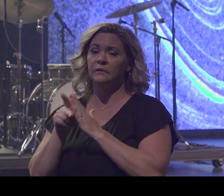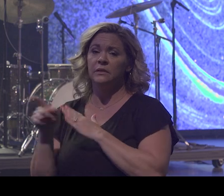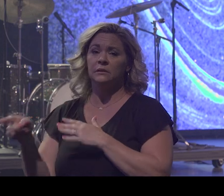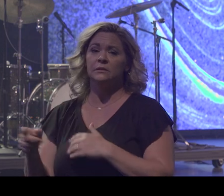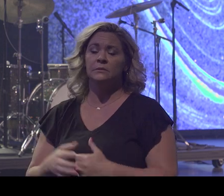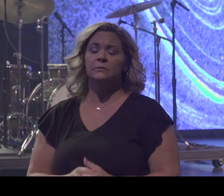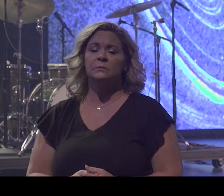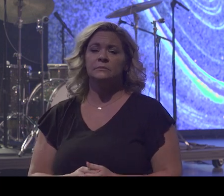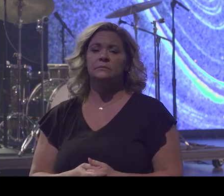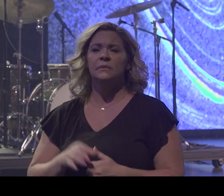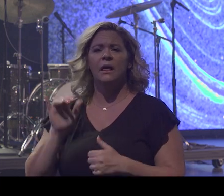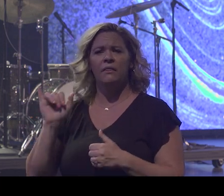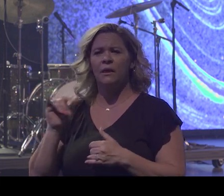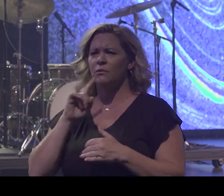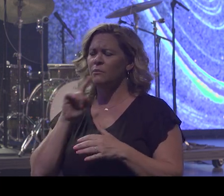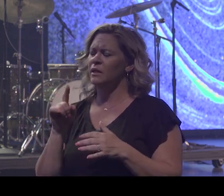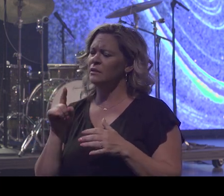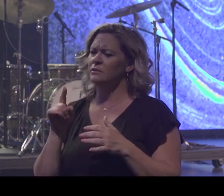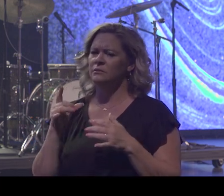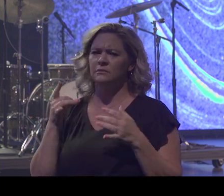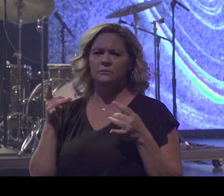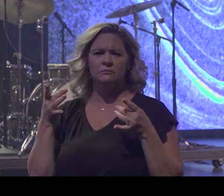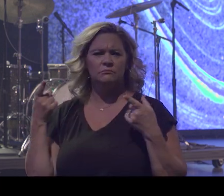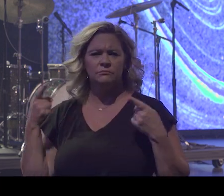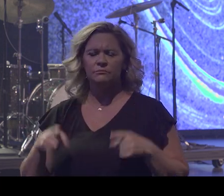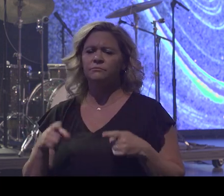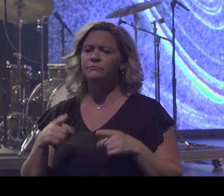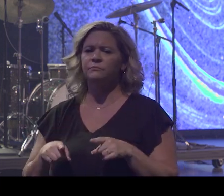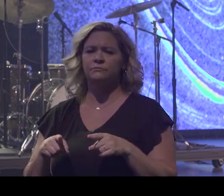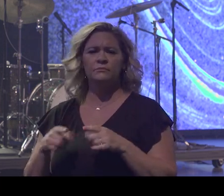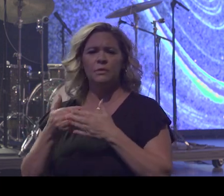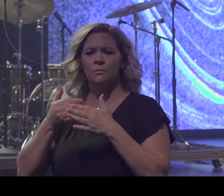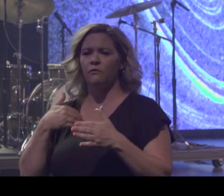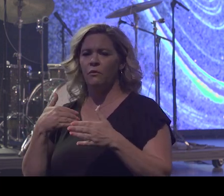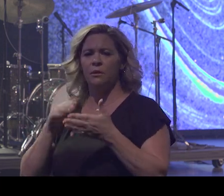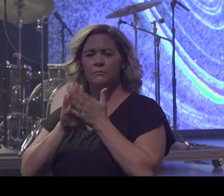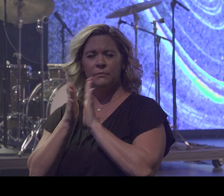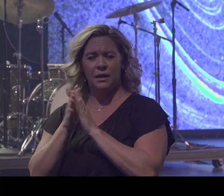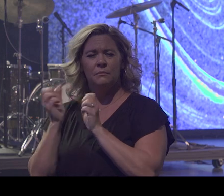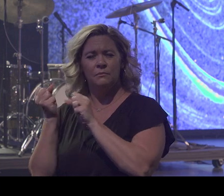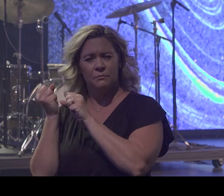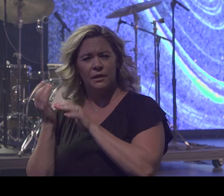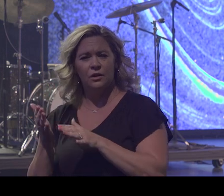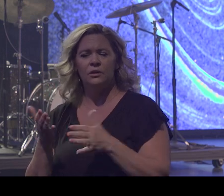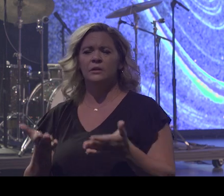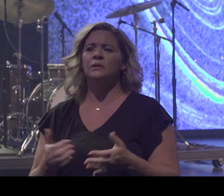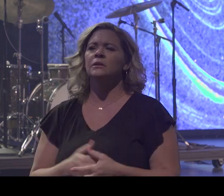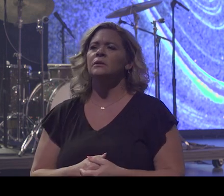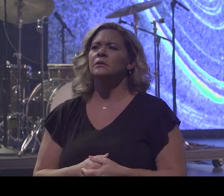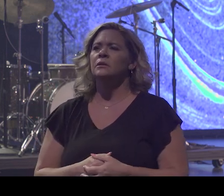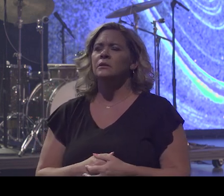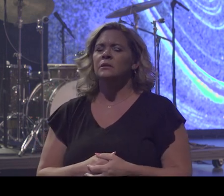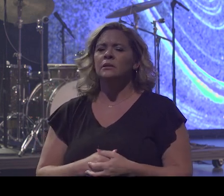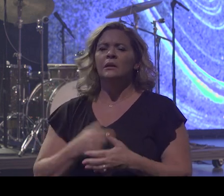And it could have been a tragedy in my life before I ever put a uniform on. So, what am I saying? I was already broken before I ever put the uniform on.